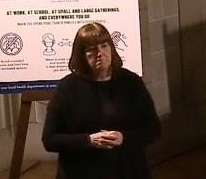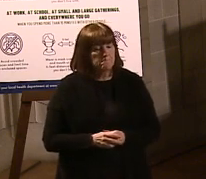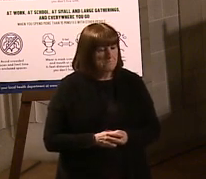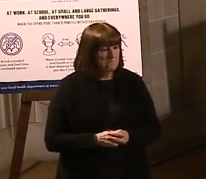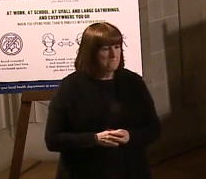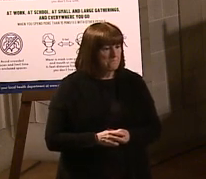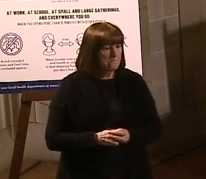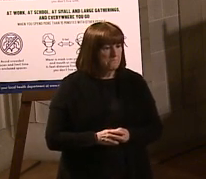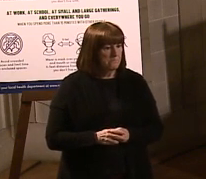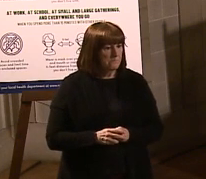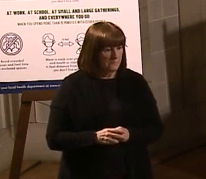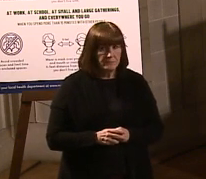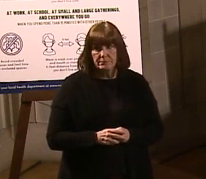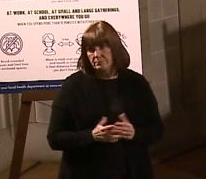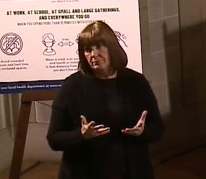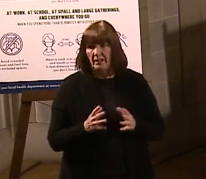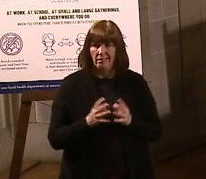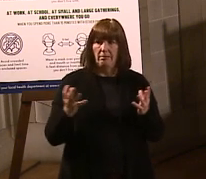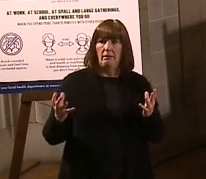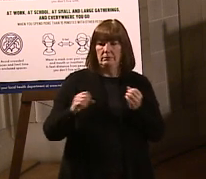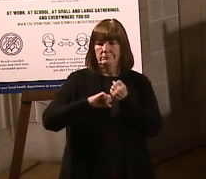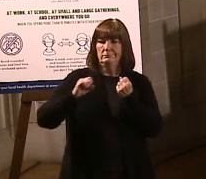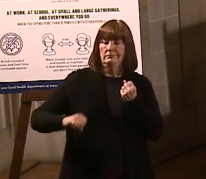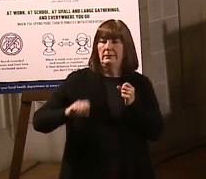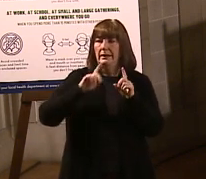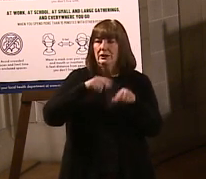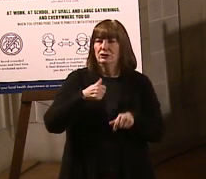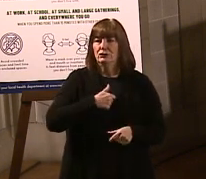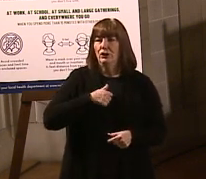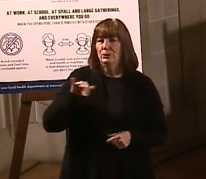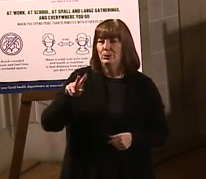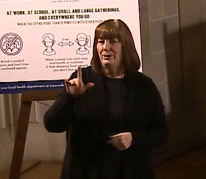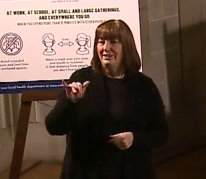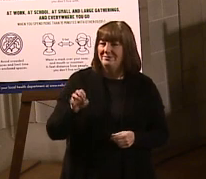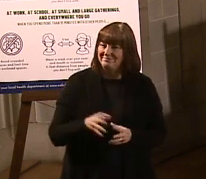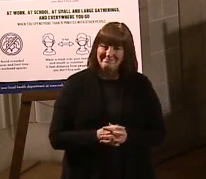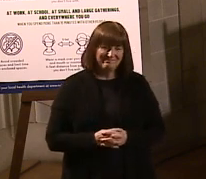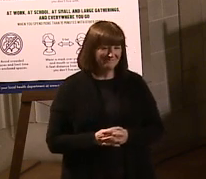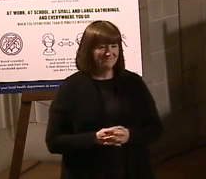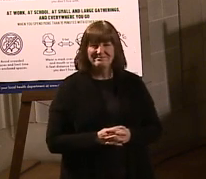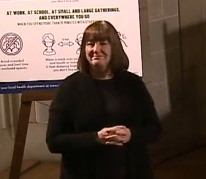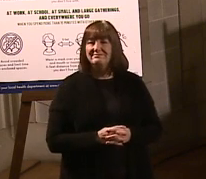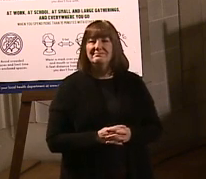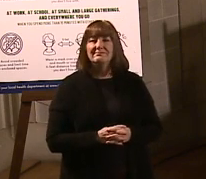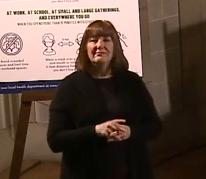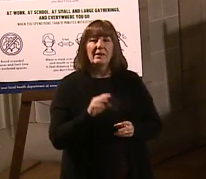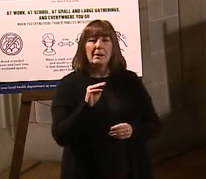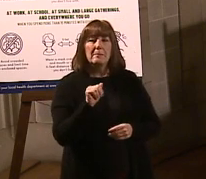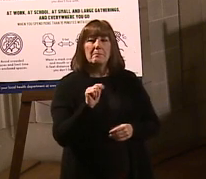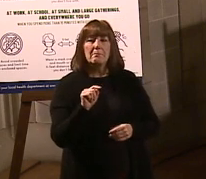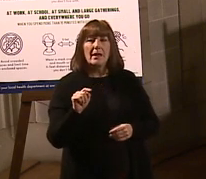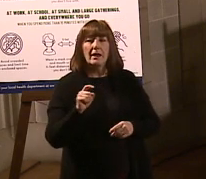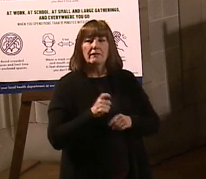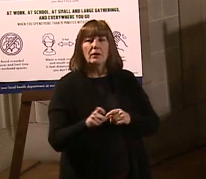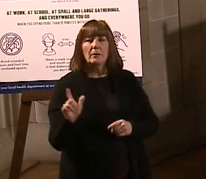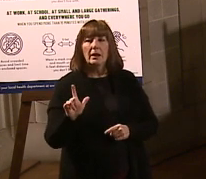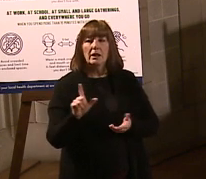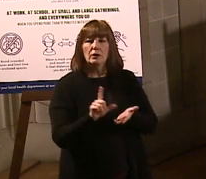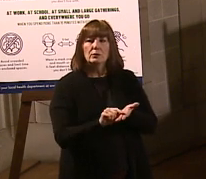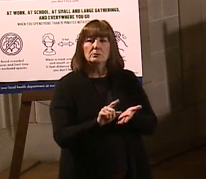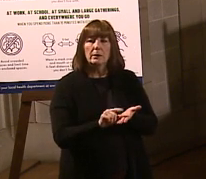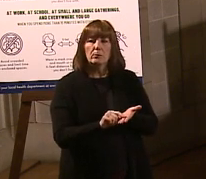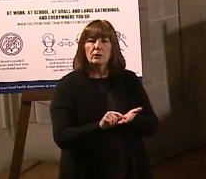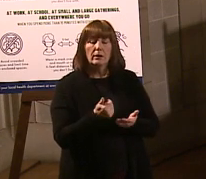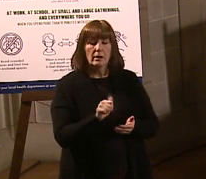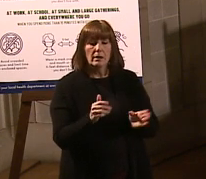get. That was probably a longer-winded answer than you were looking for, Julie. Sorry. Matt Oberdeen from the General Star says, are there any plans